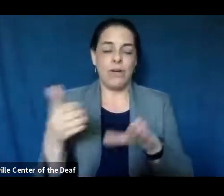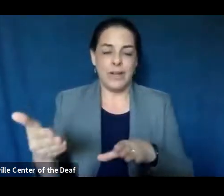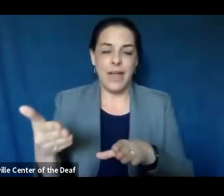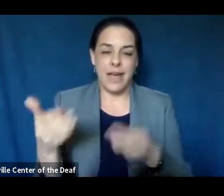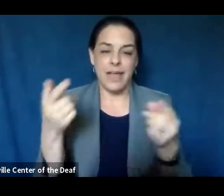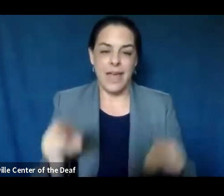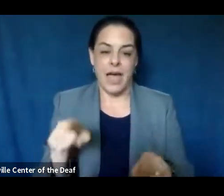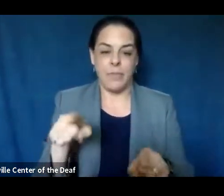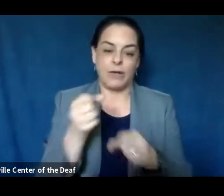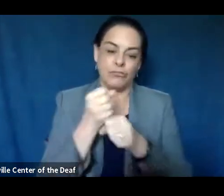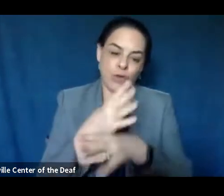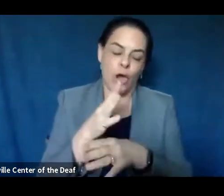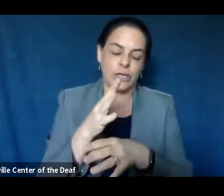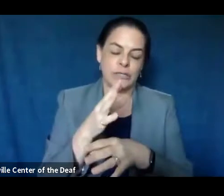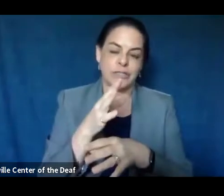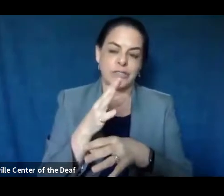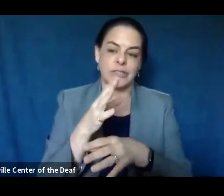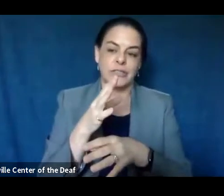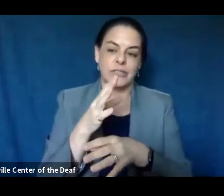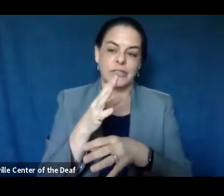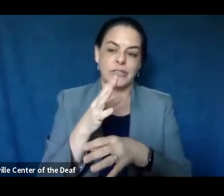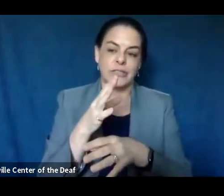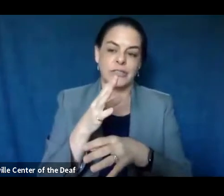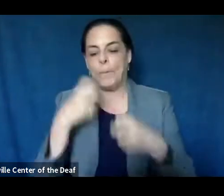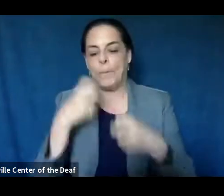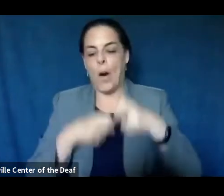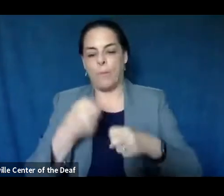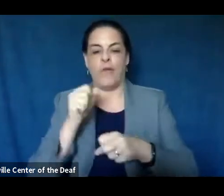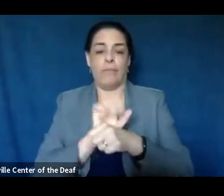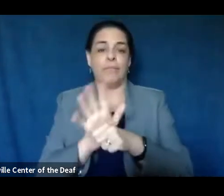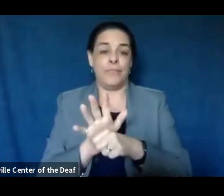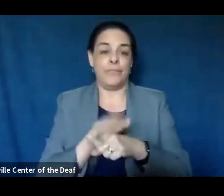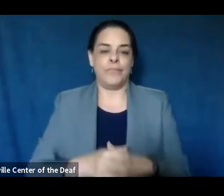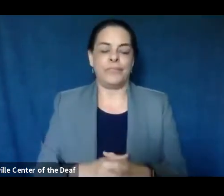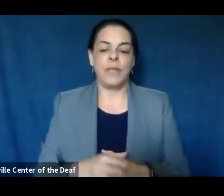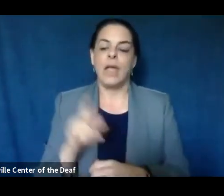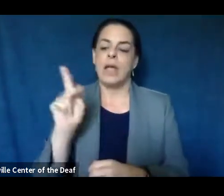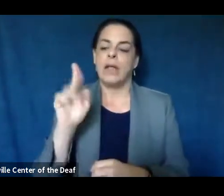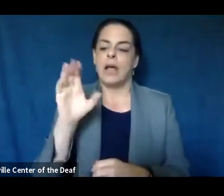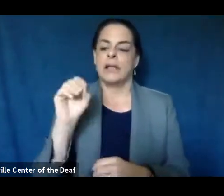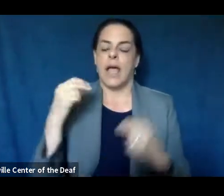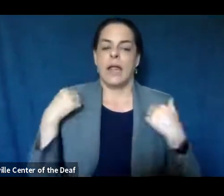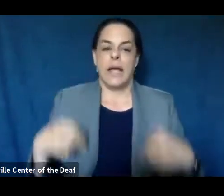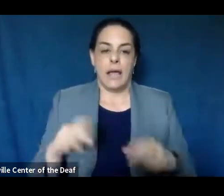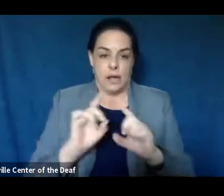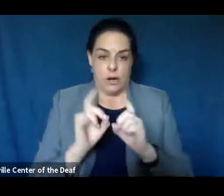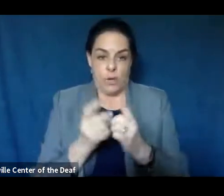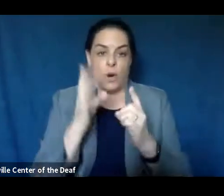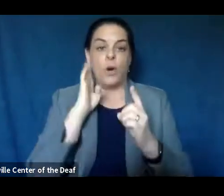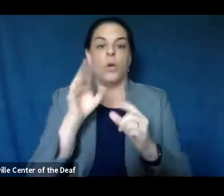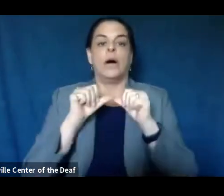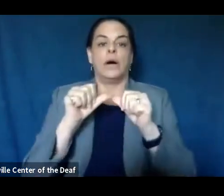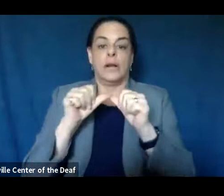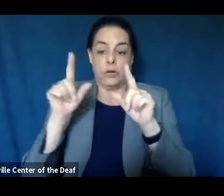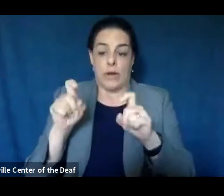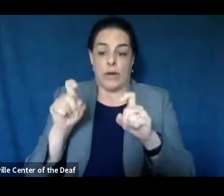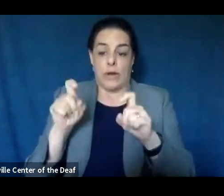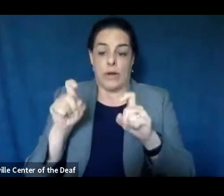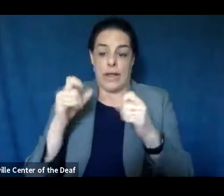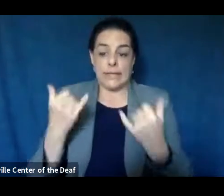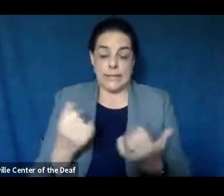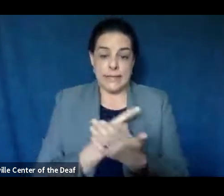due to COVID or complications from COVID-19. The Knox County Health Department will continue testing this week,